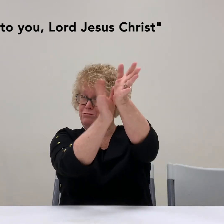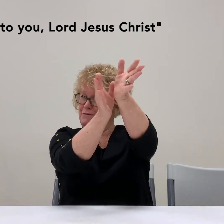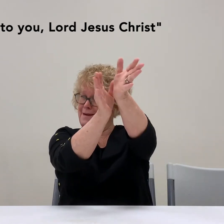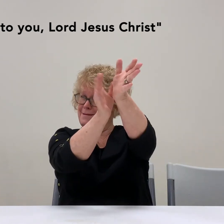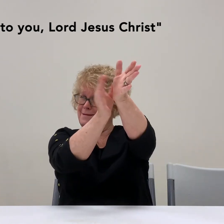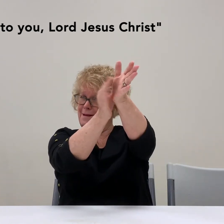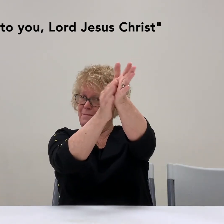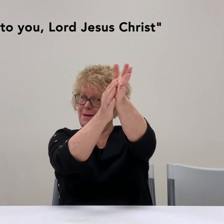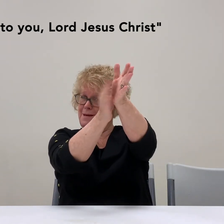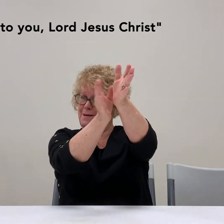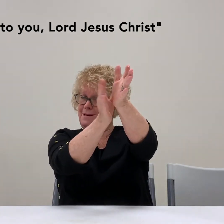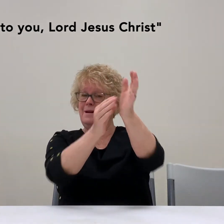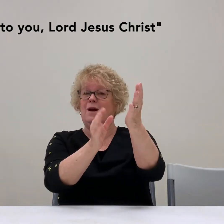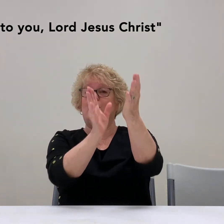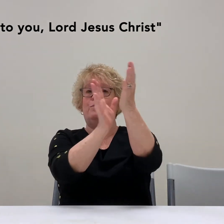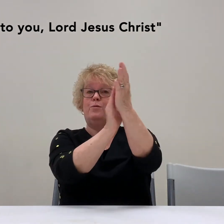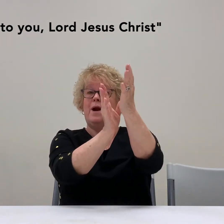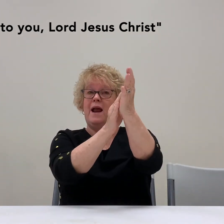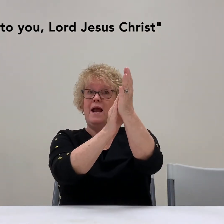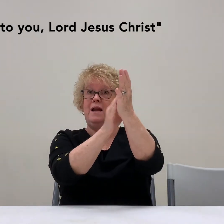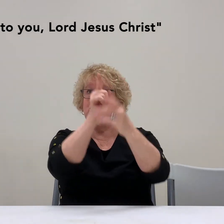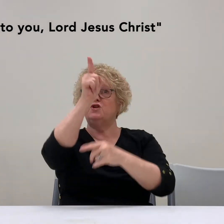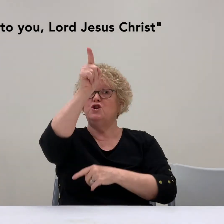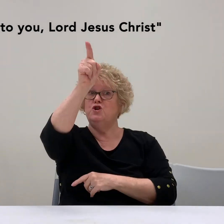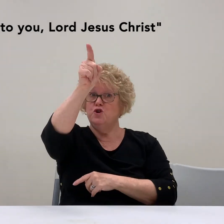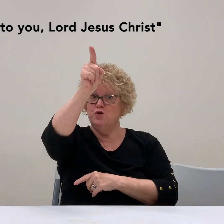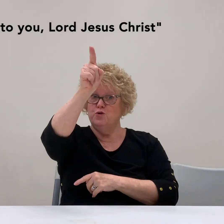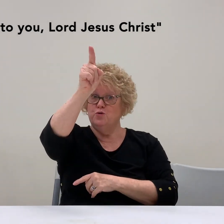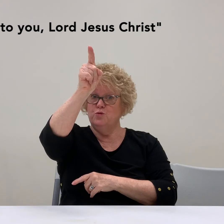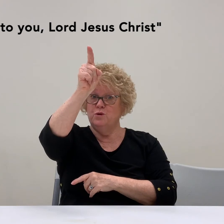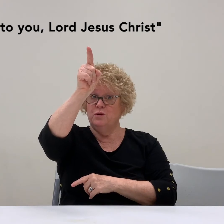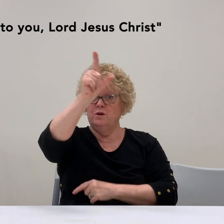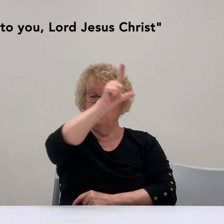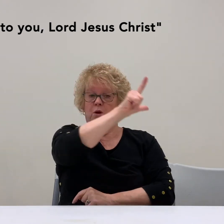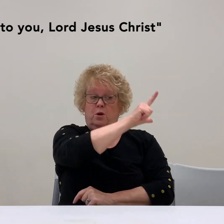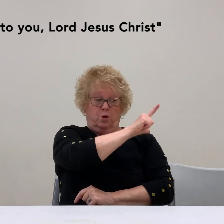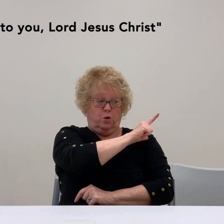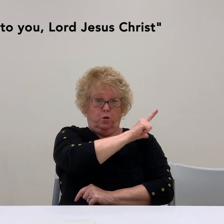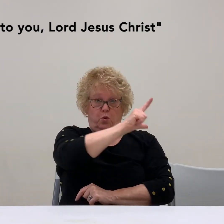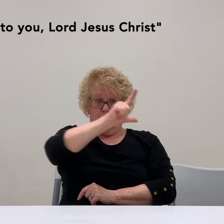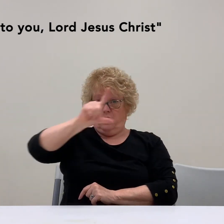praising somebody. Praise to you, Lord,